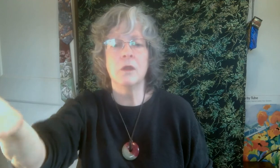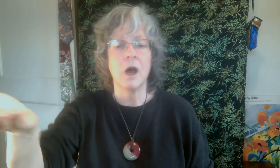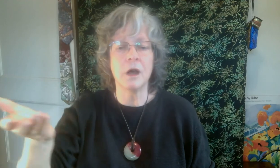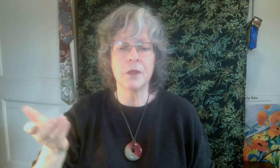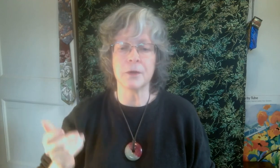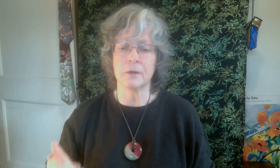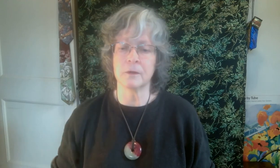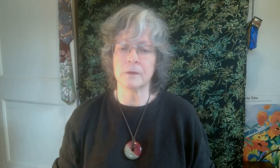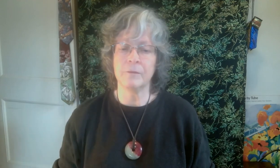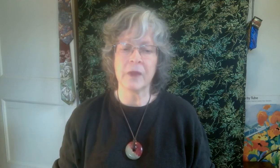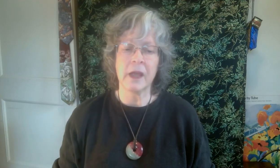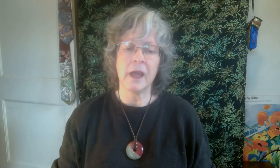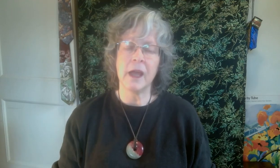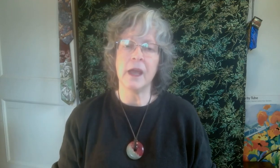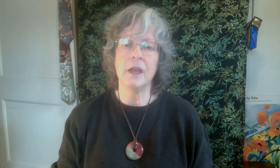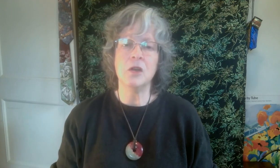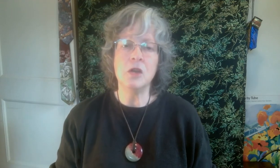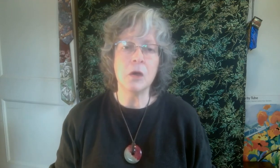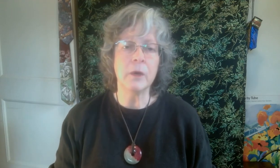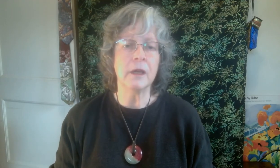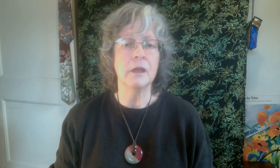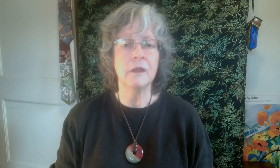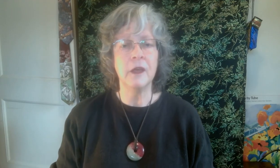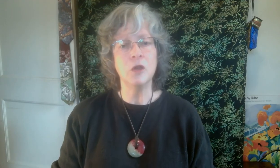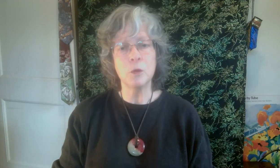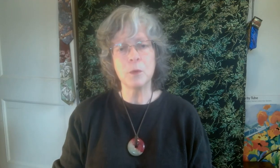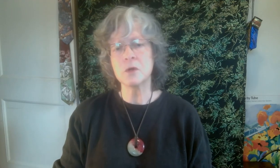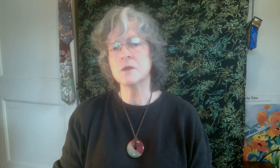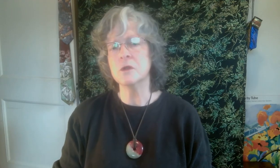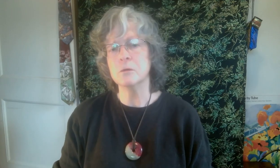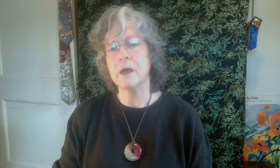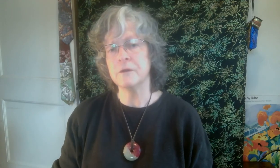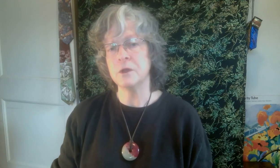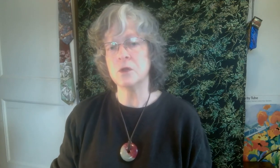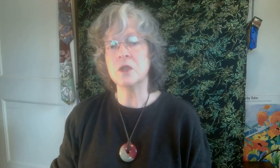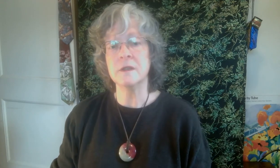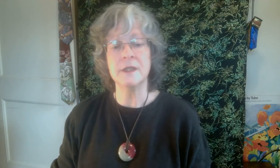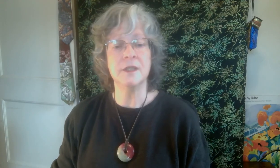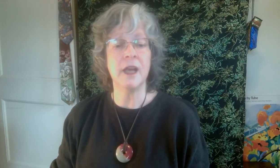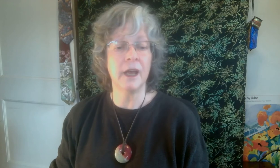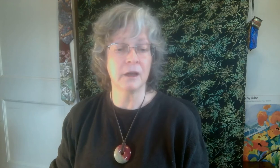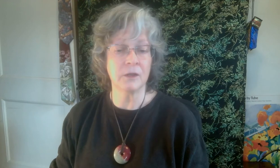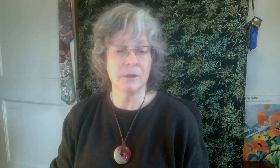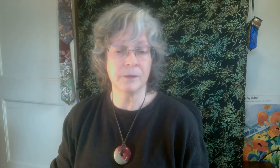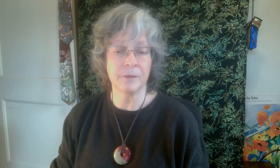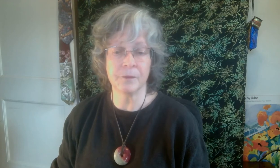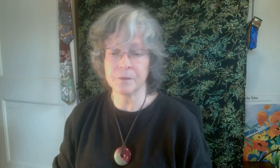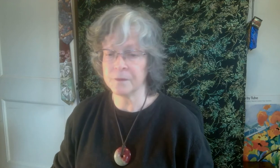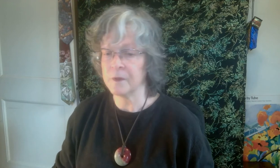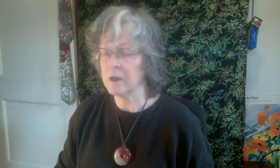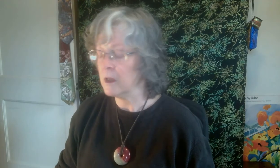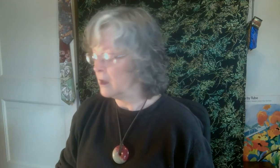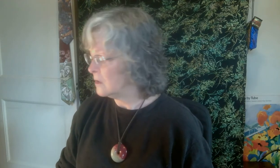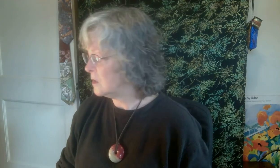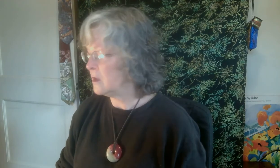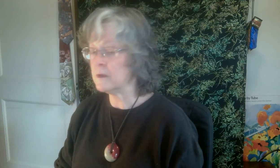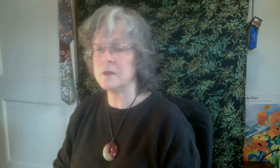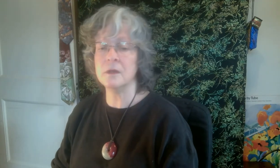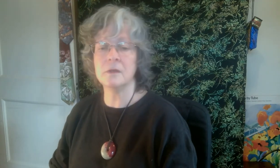others. And knowing that your personal refuge is intact. So this is